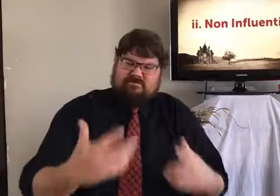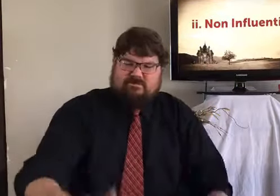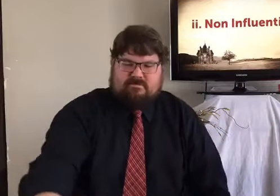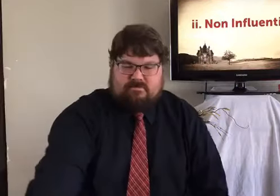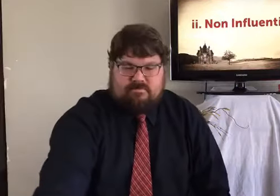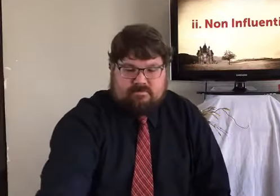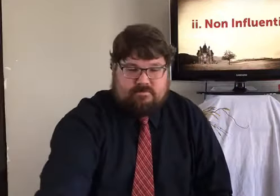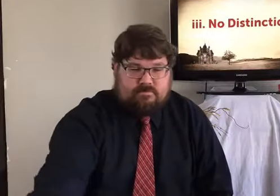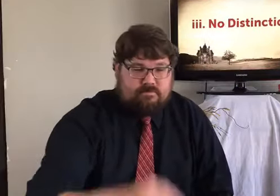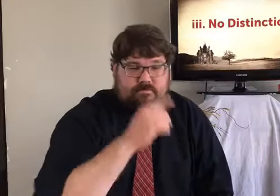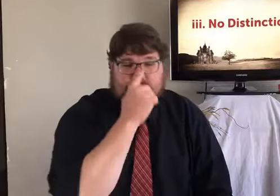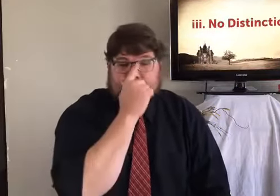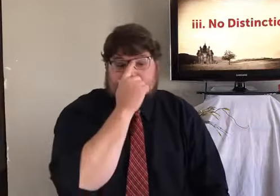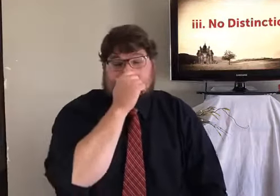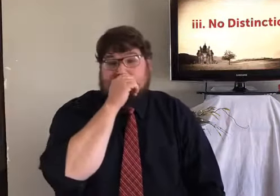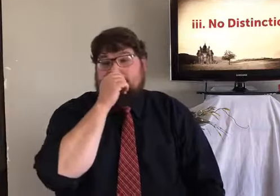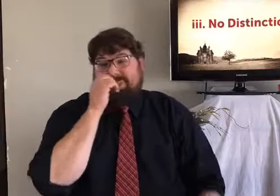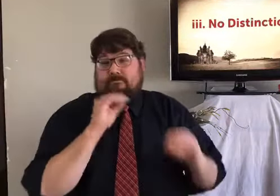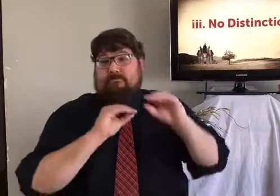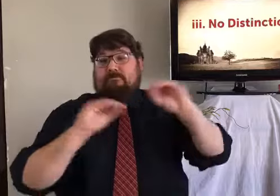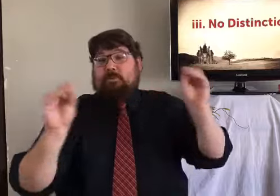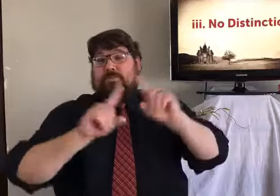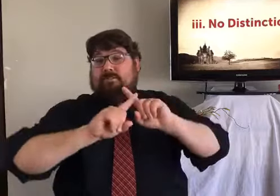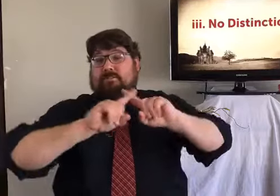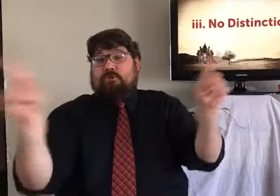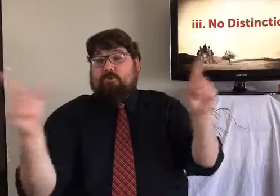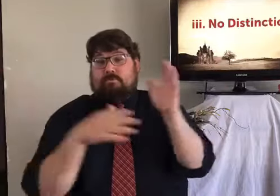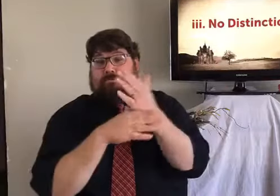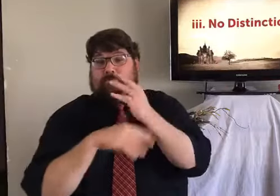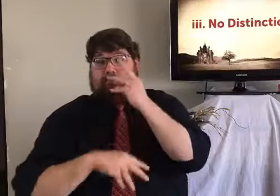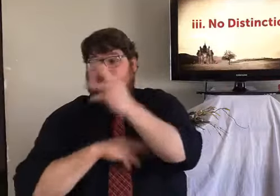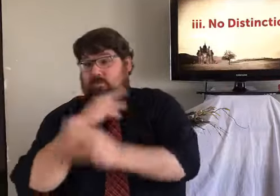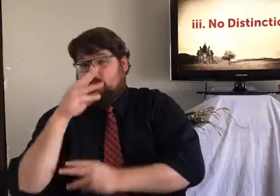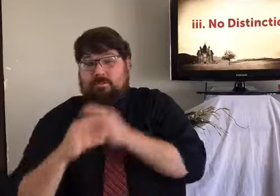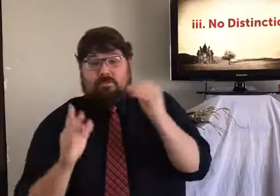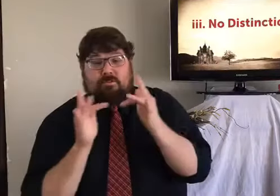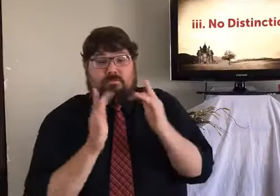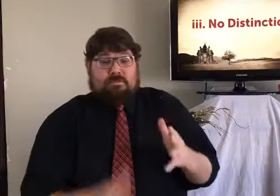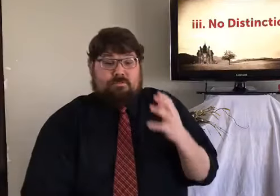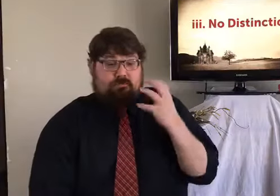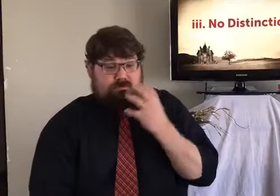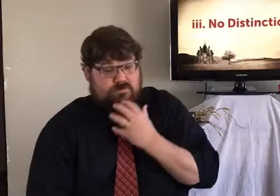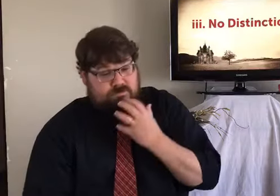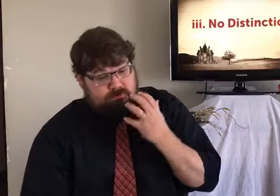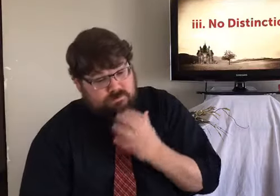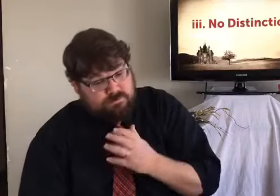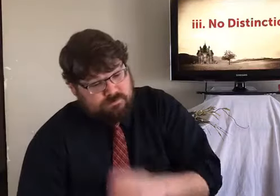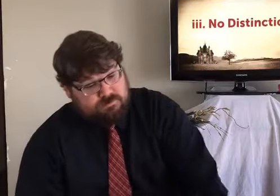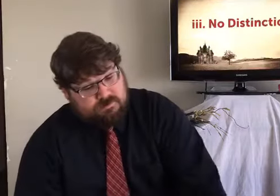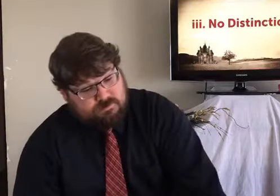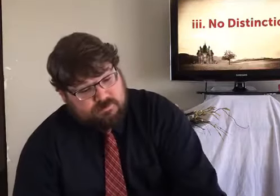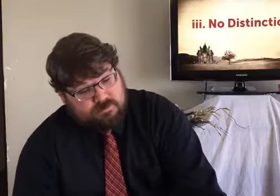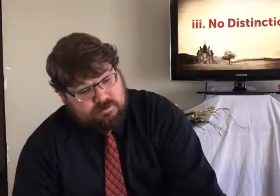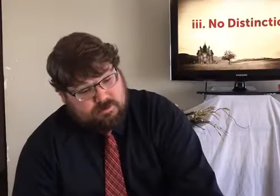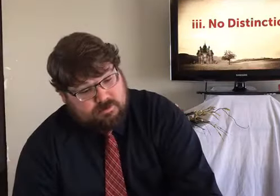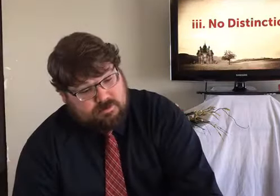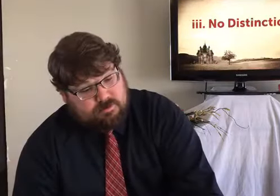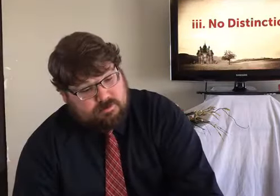That kind of Christian, that kind Christian, that kind of Christian, you can't see a